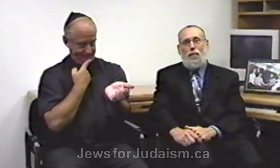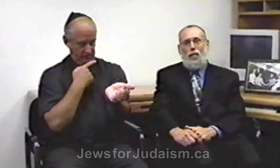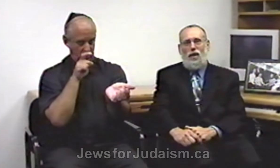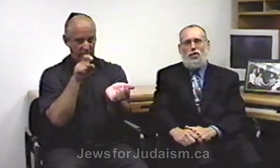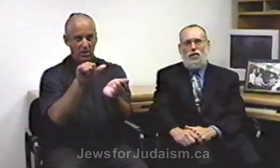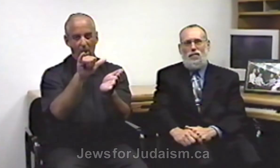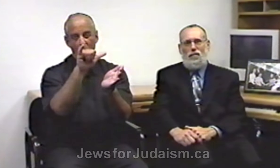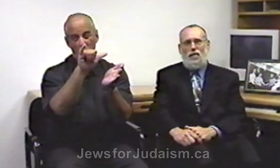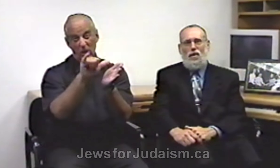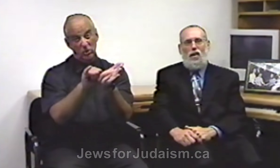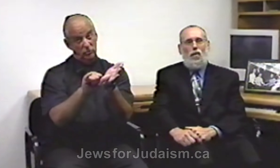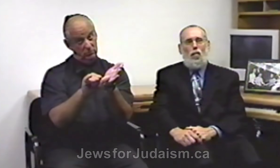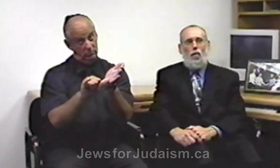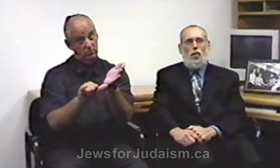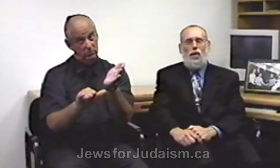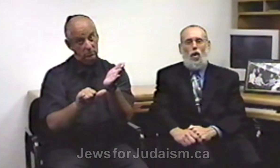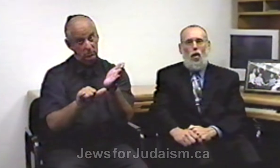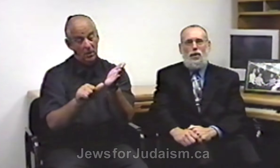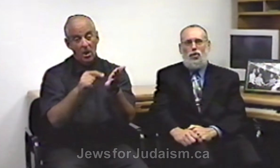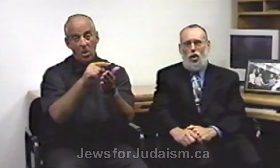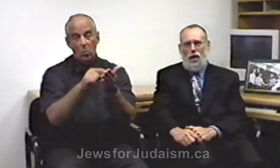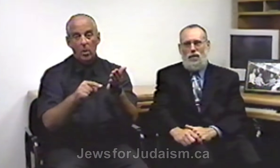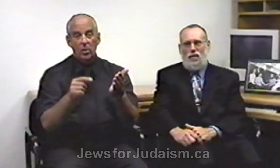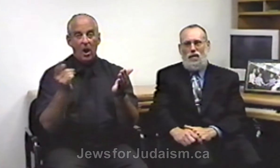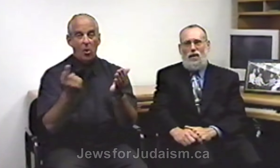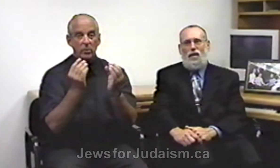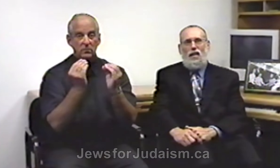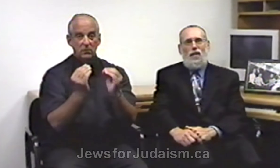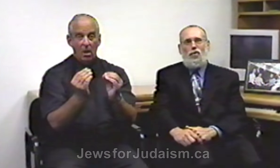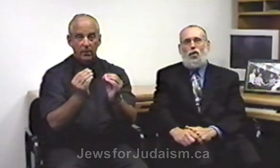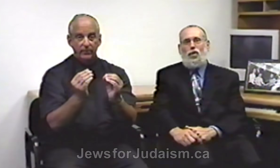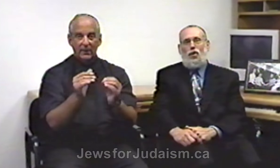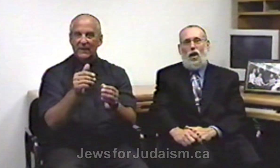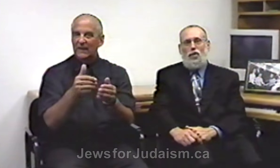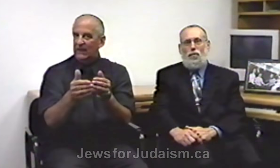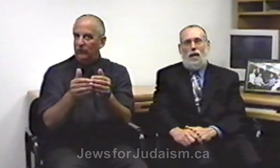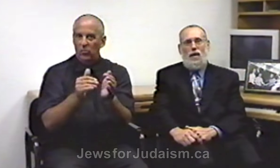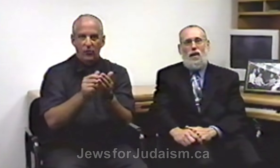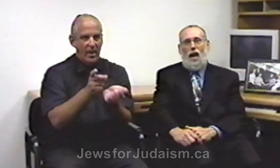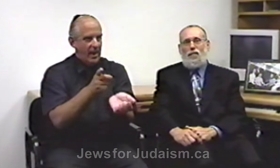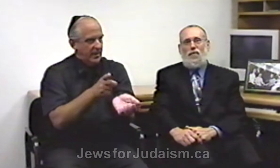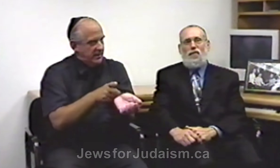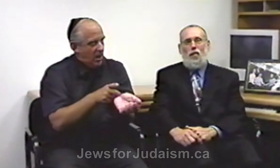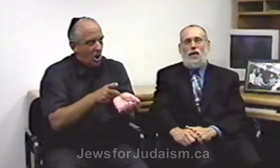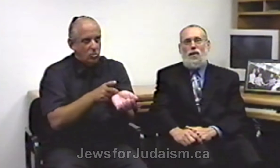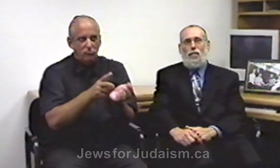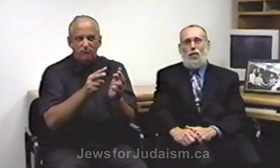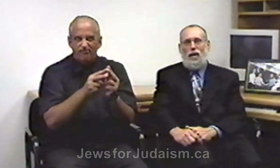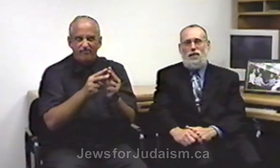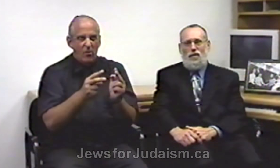operation what were we always taught even though the doctor may have very impressive